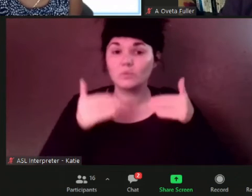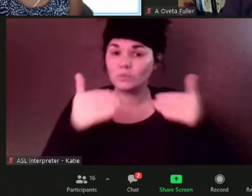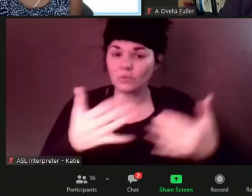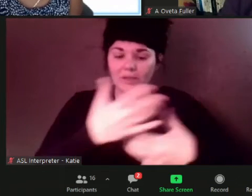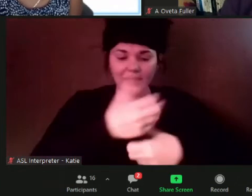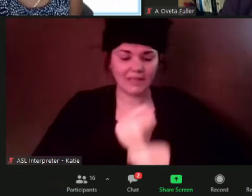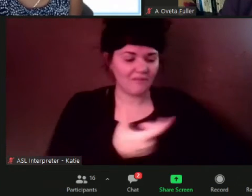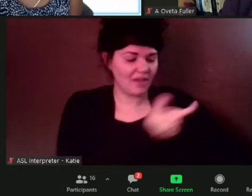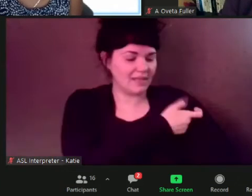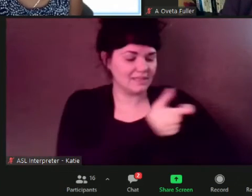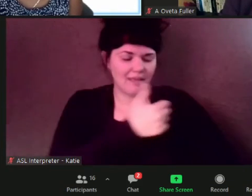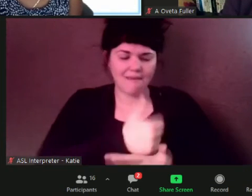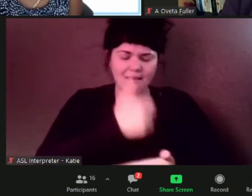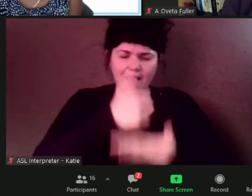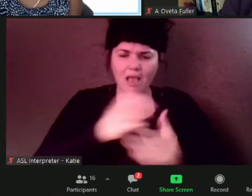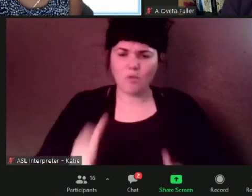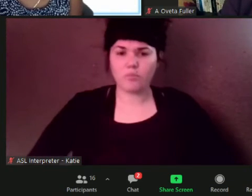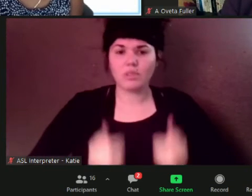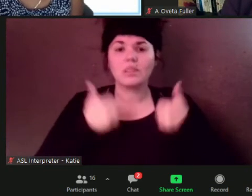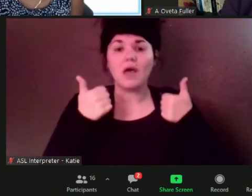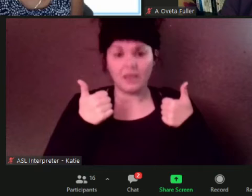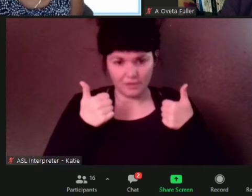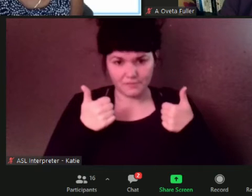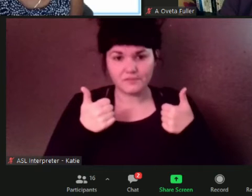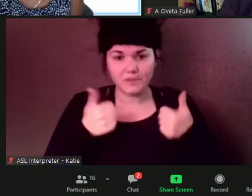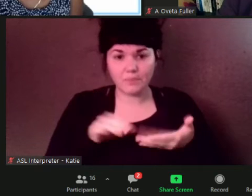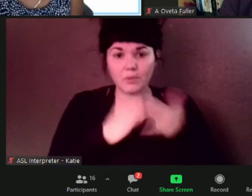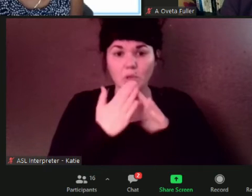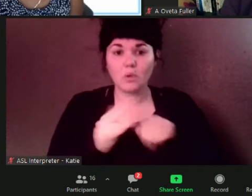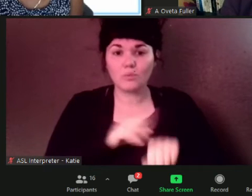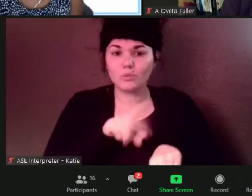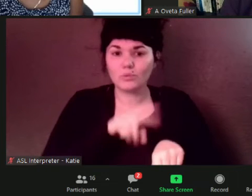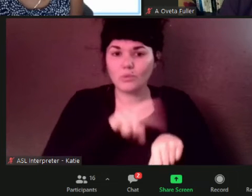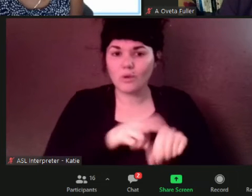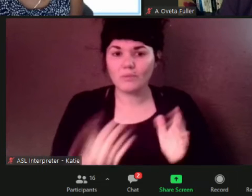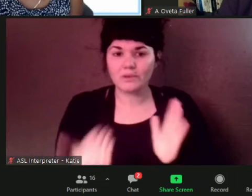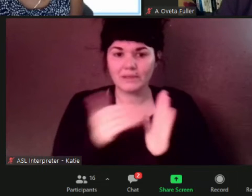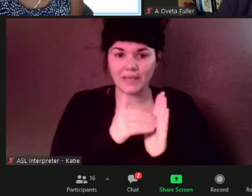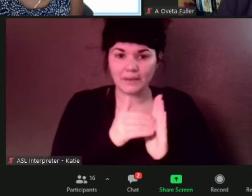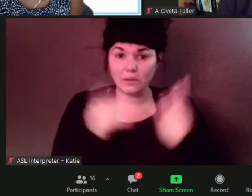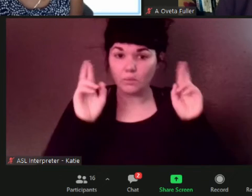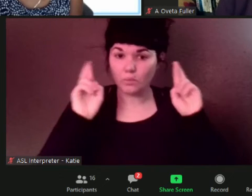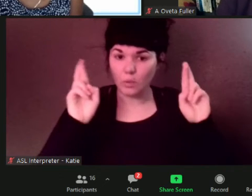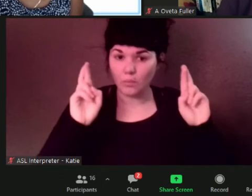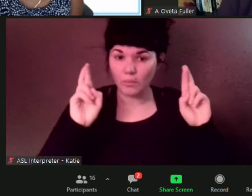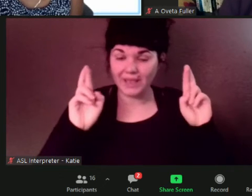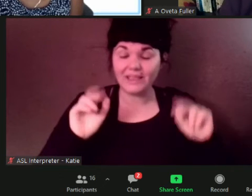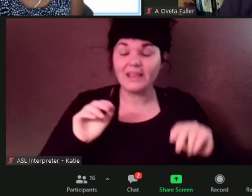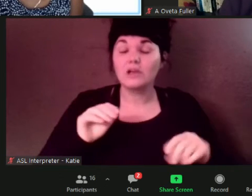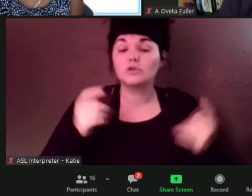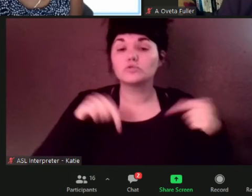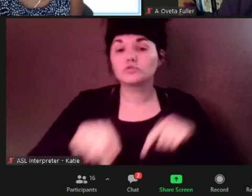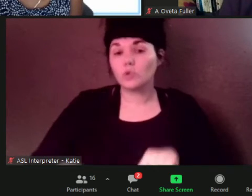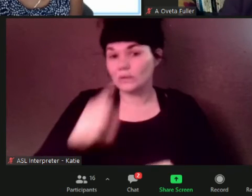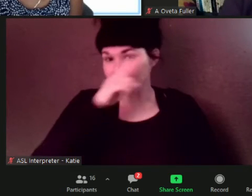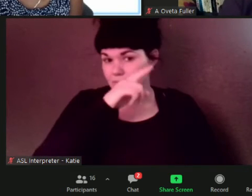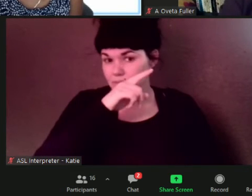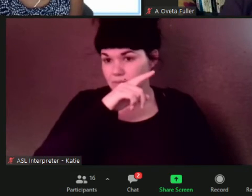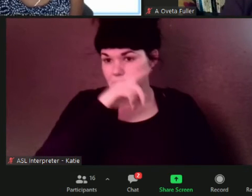and hopefully towards the end of this summer early fall we'll even be able to offer the vaccine to younger children which would be wonderful